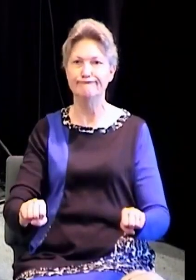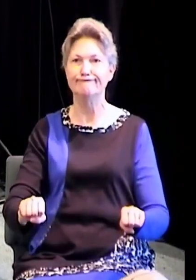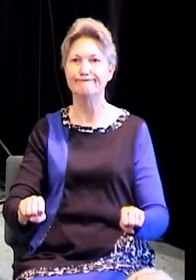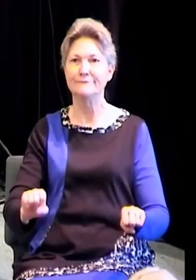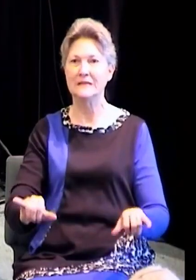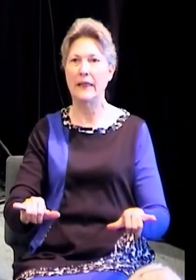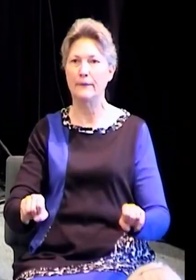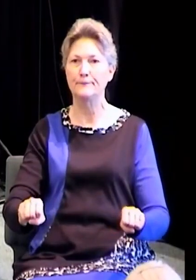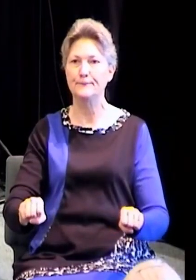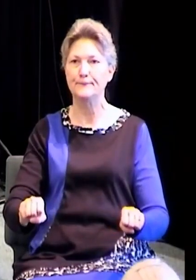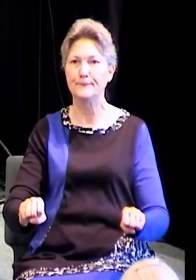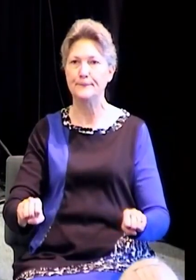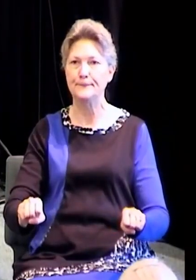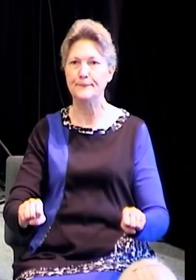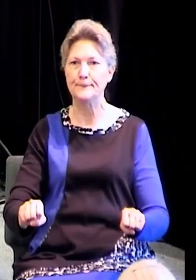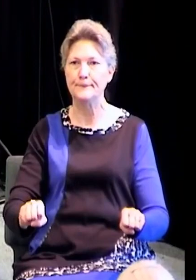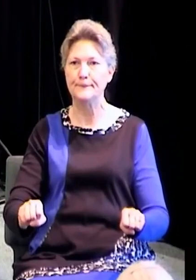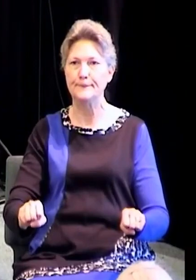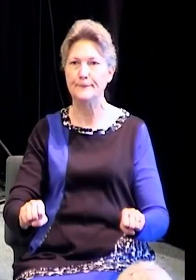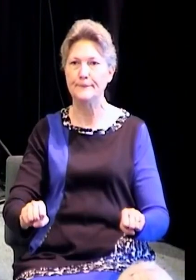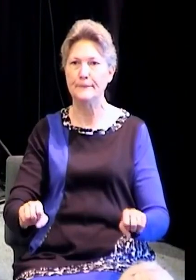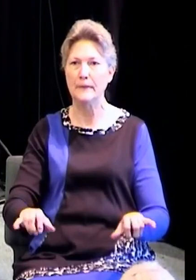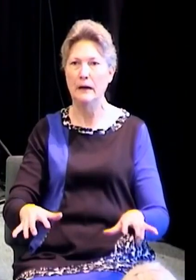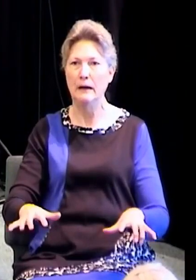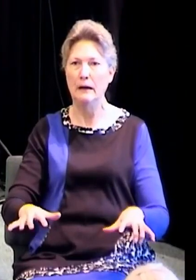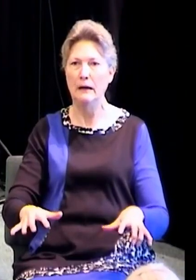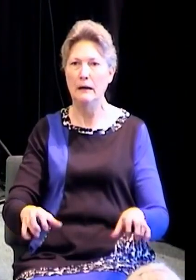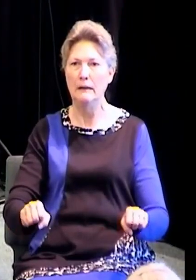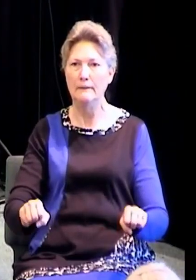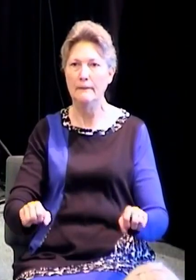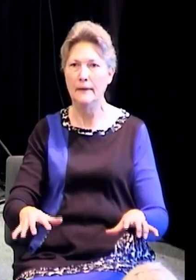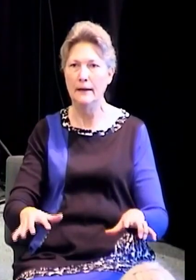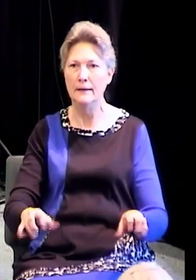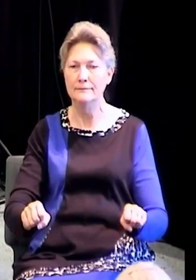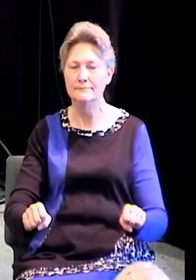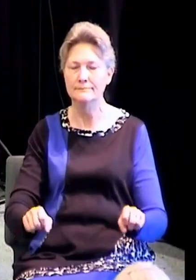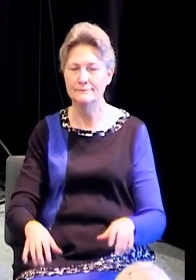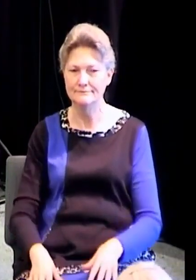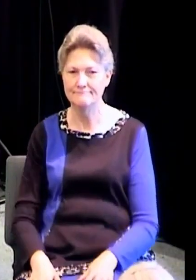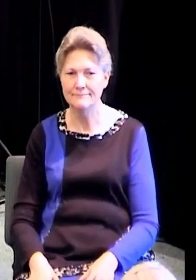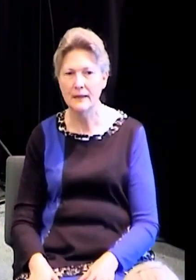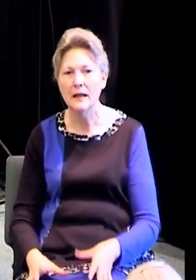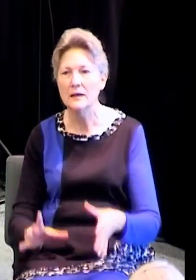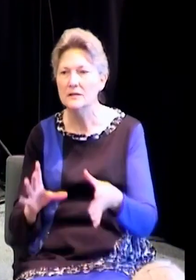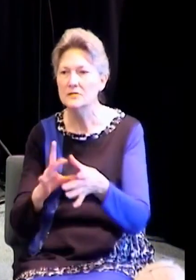Peter and John walked up to the gate beautiful in Acts chapter 3 and they saw that lame man there again.